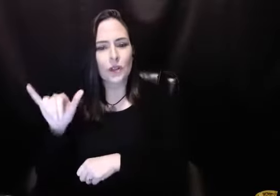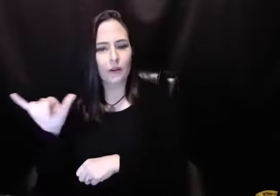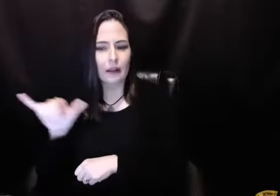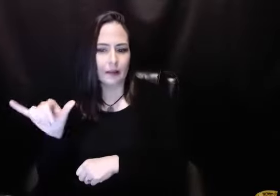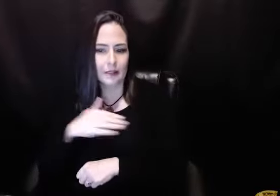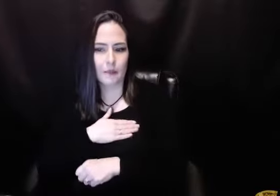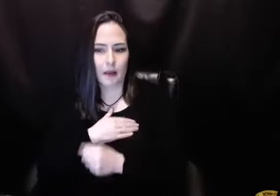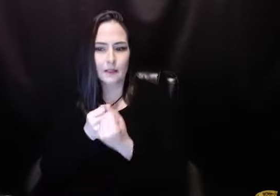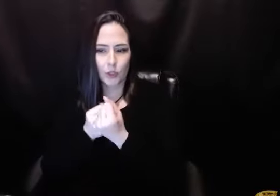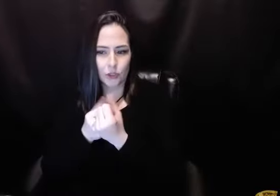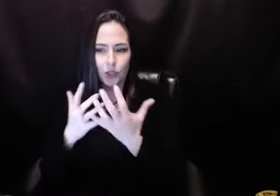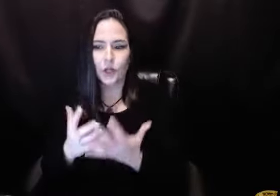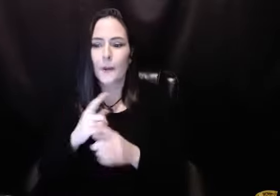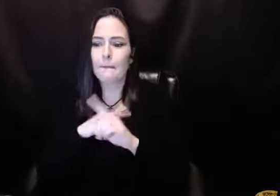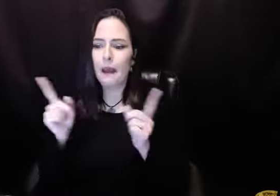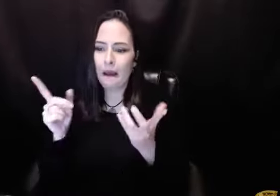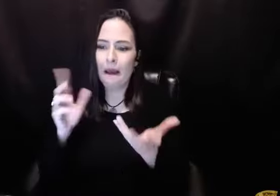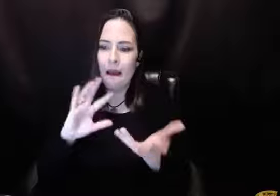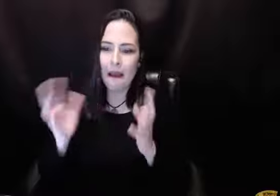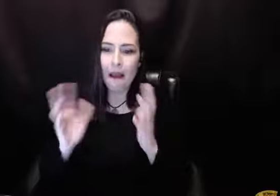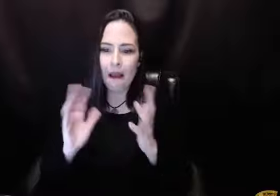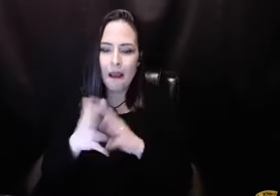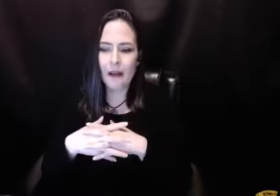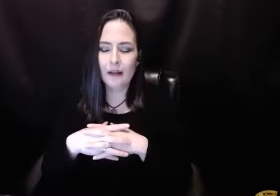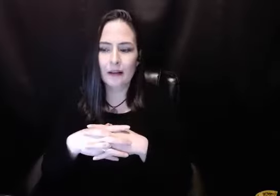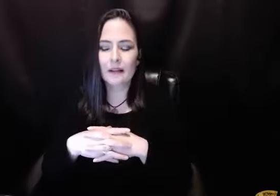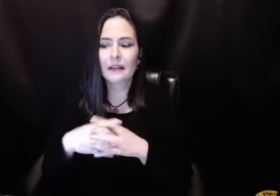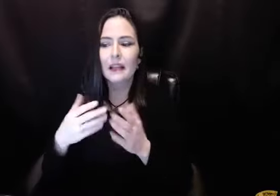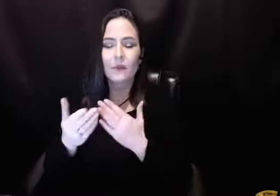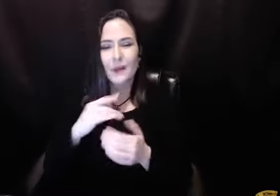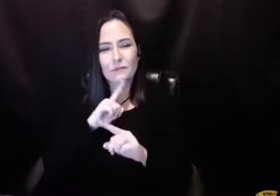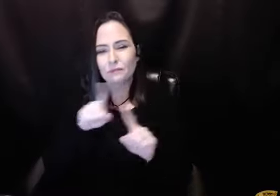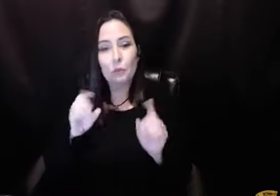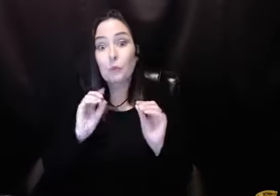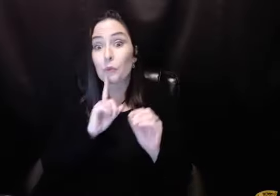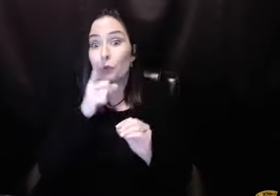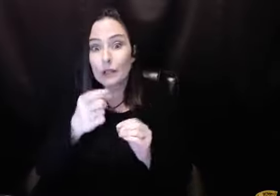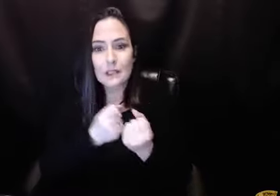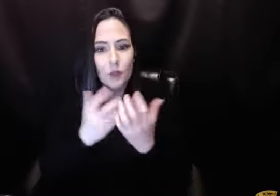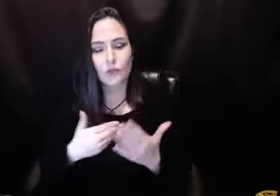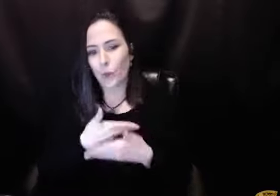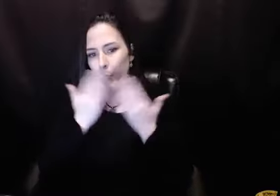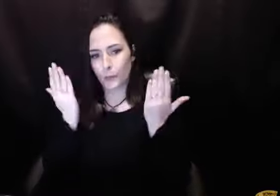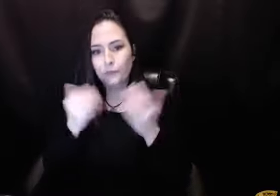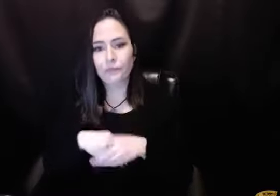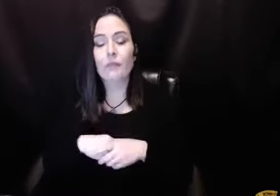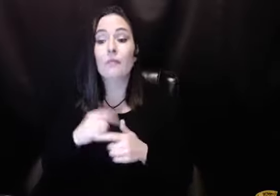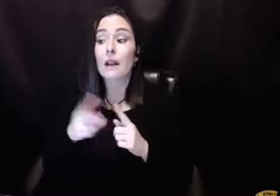used Jerry as a sponsor and never had anybody else other than my mother as a group sponsor. And when I came